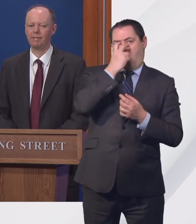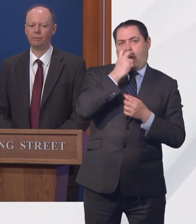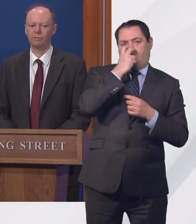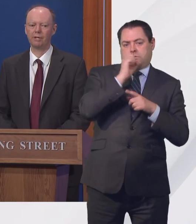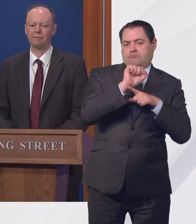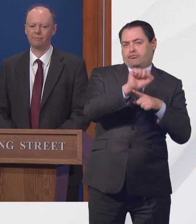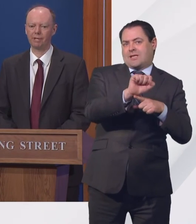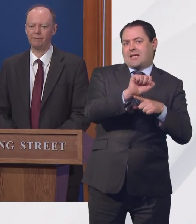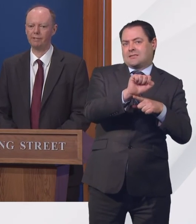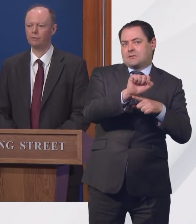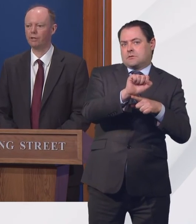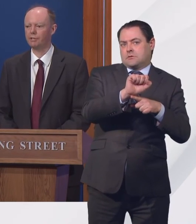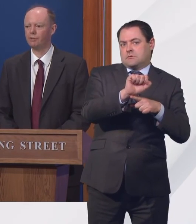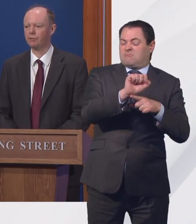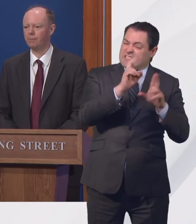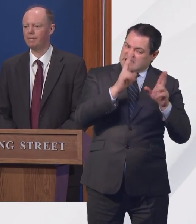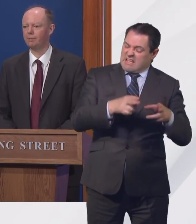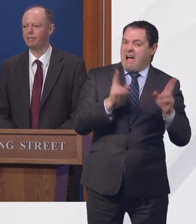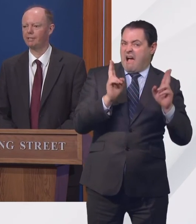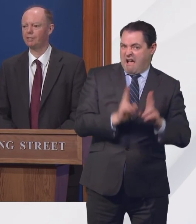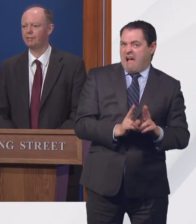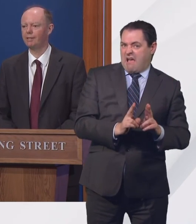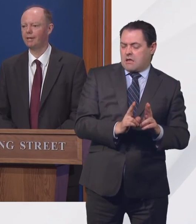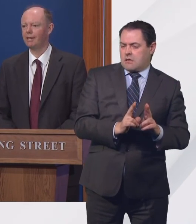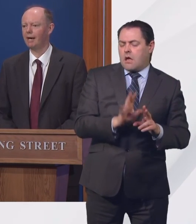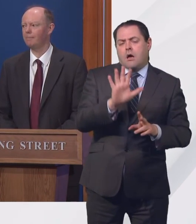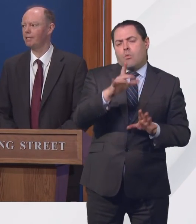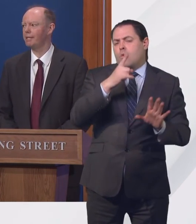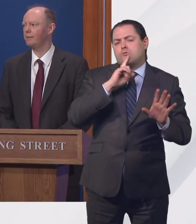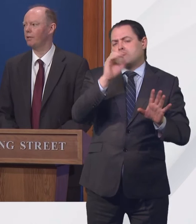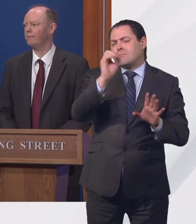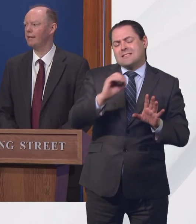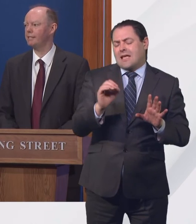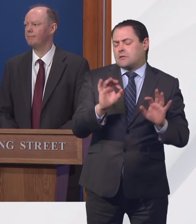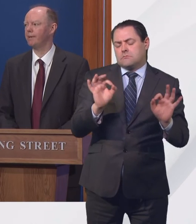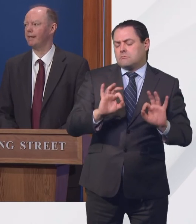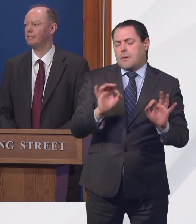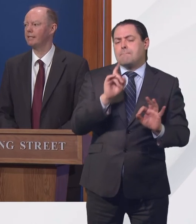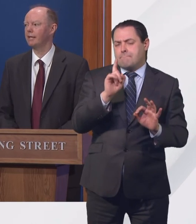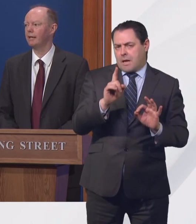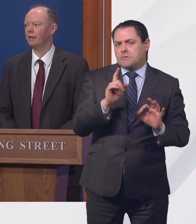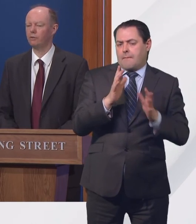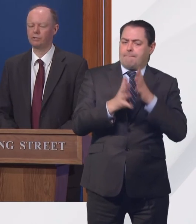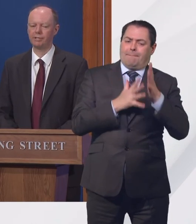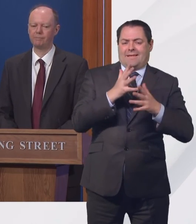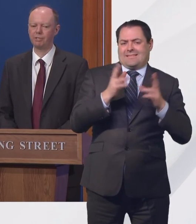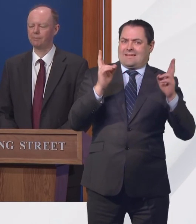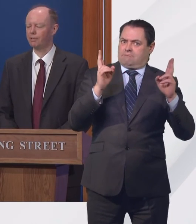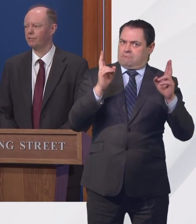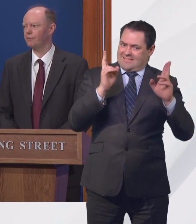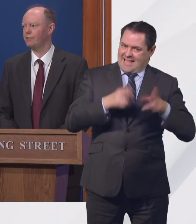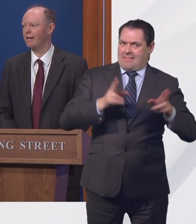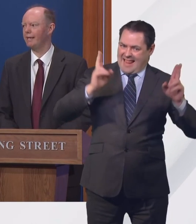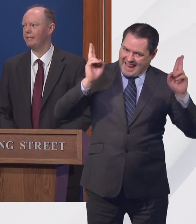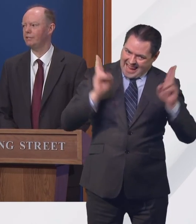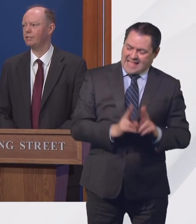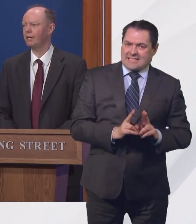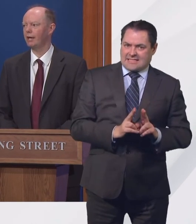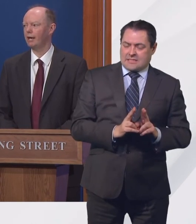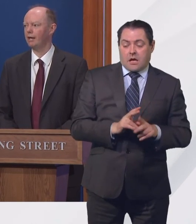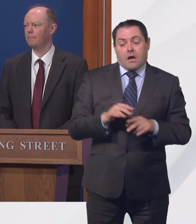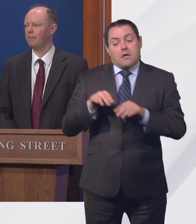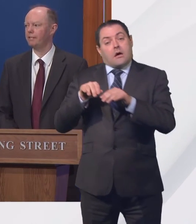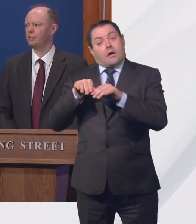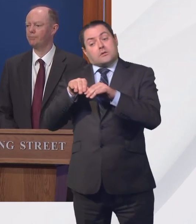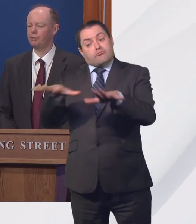people dying from COVID, although it is not a complete protection, but it will have less impact on transmission because of this age